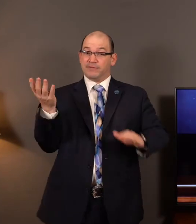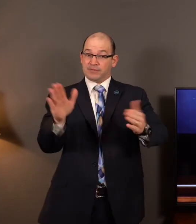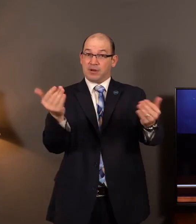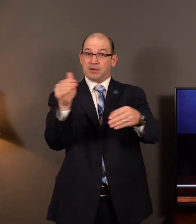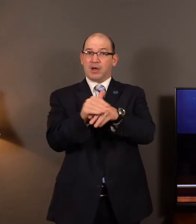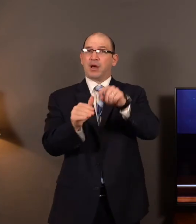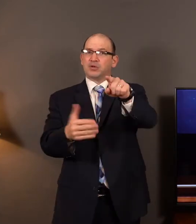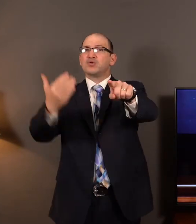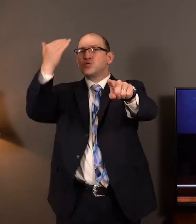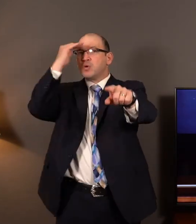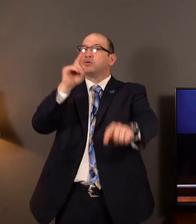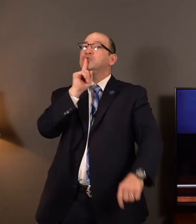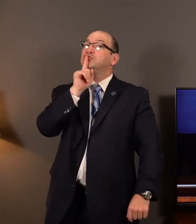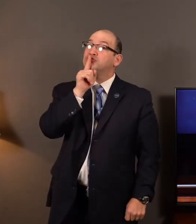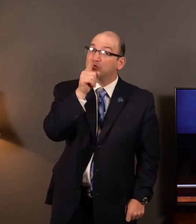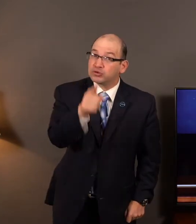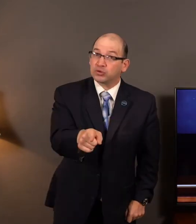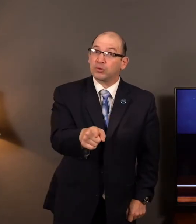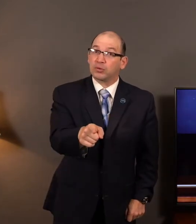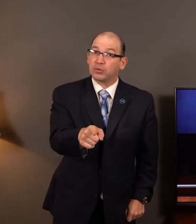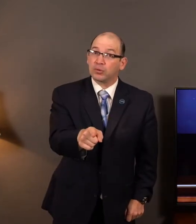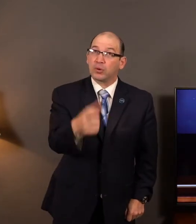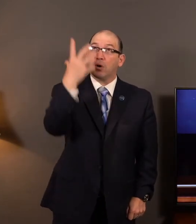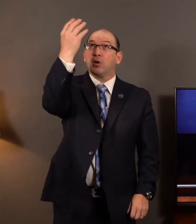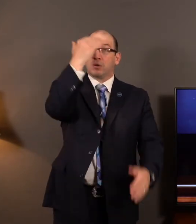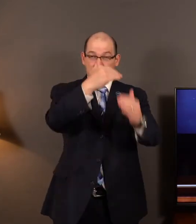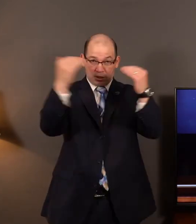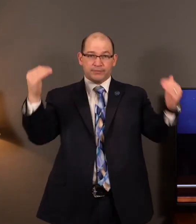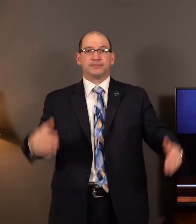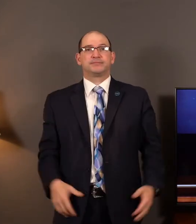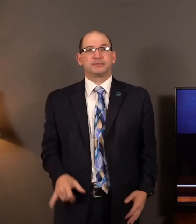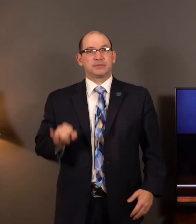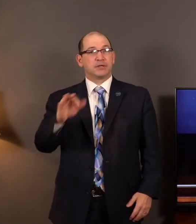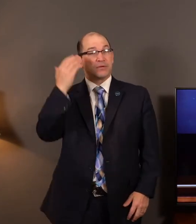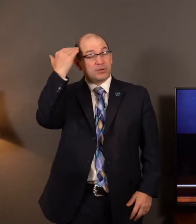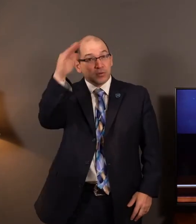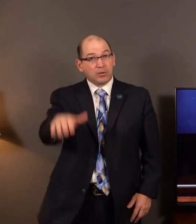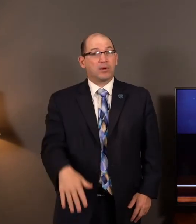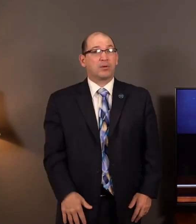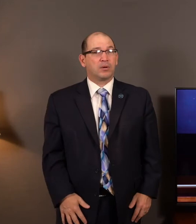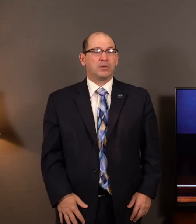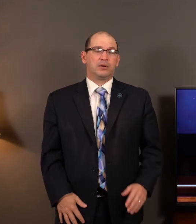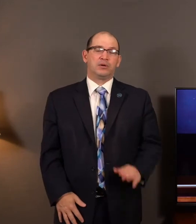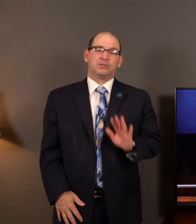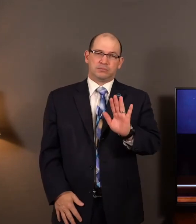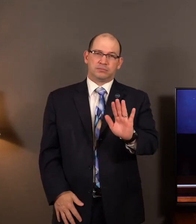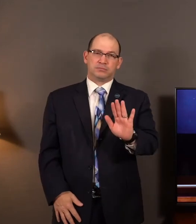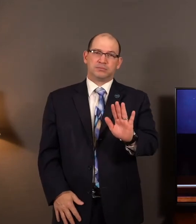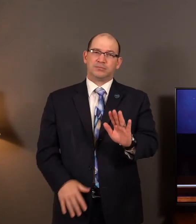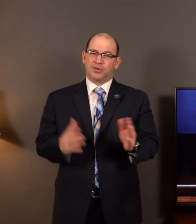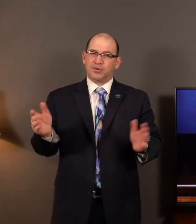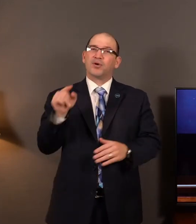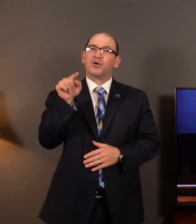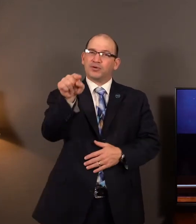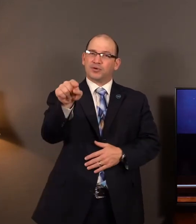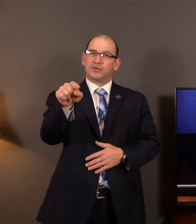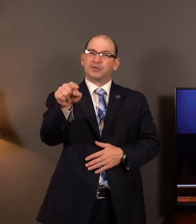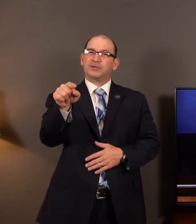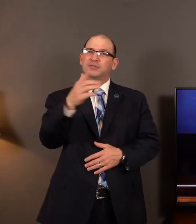you certain that you would spend an eternity in heaven? And friend, if you don't know, can I encourage you tonight to place your faith